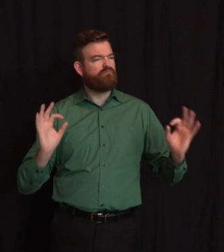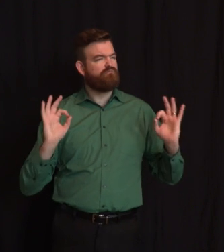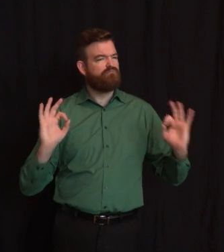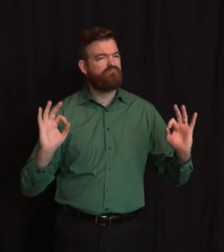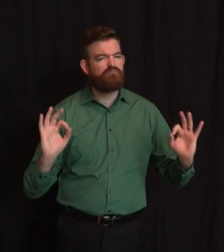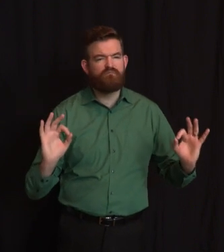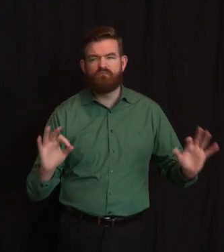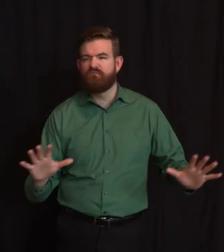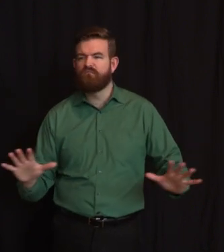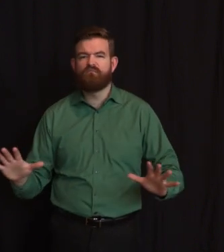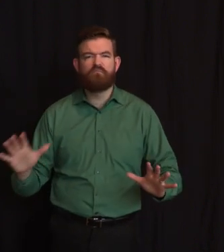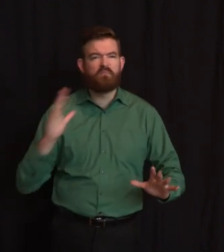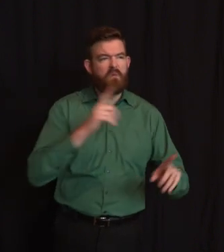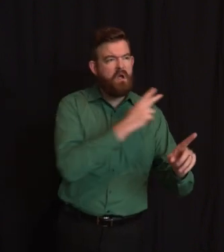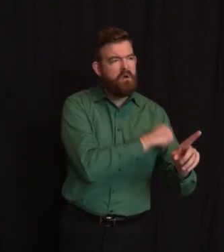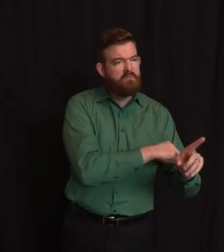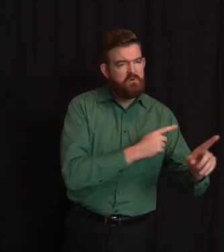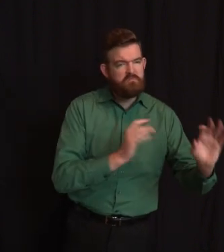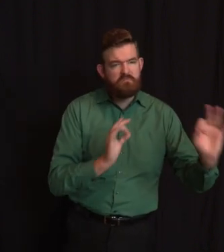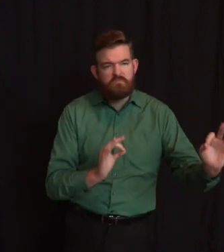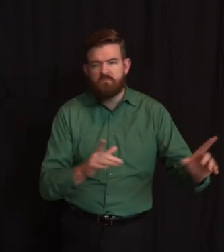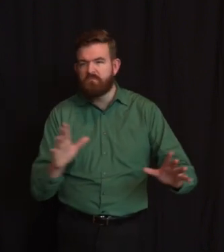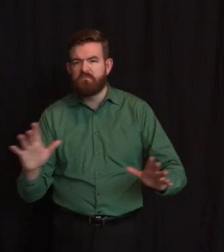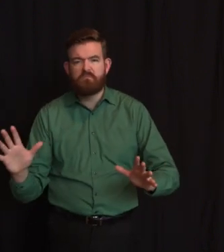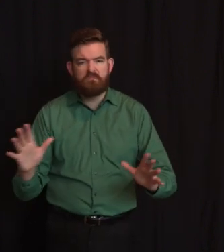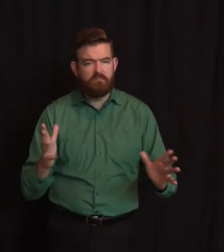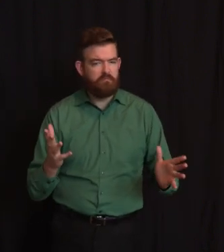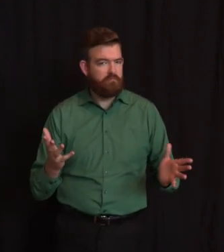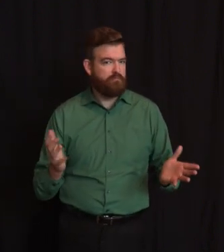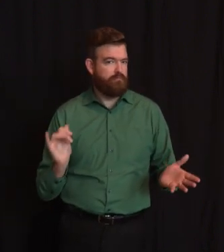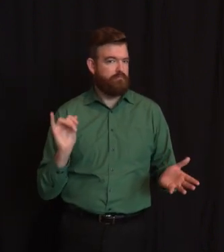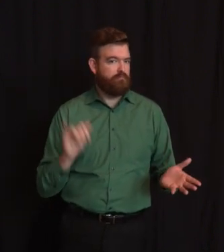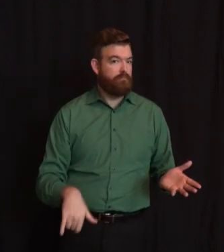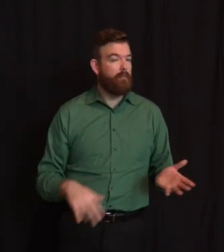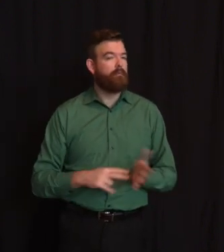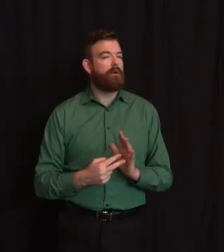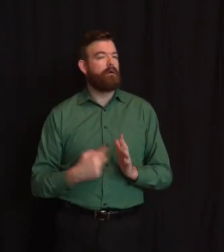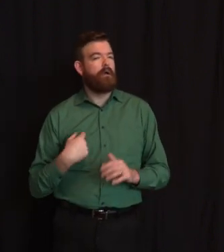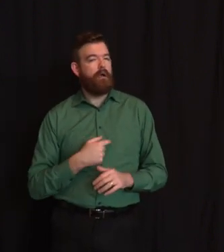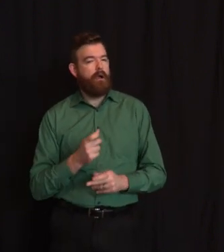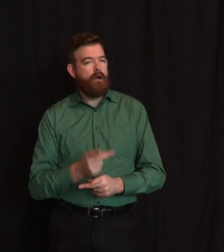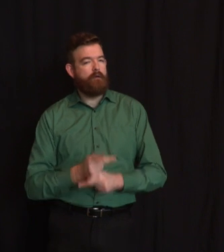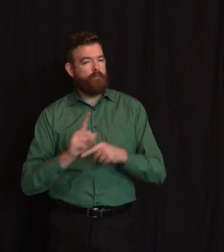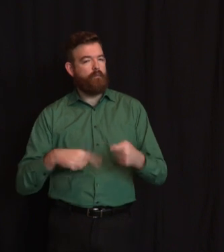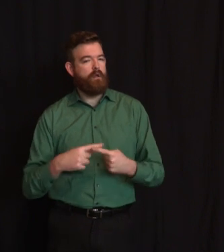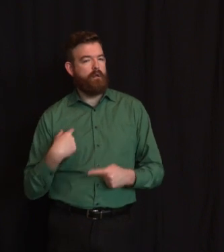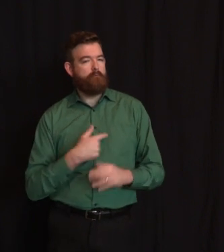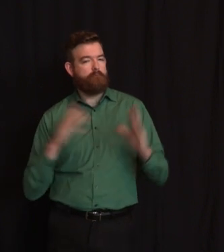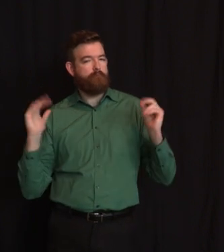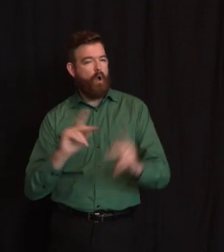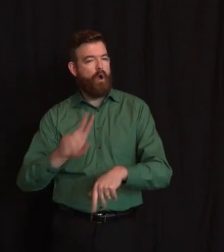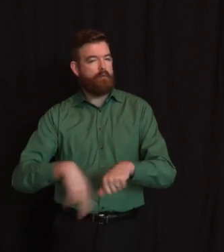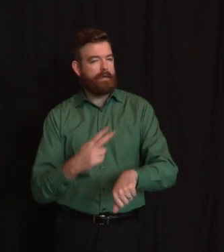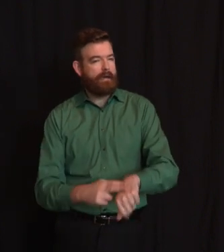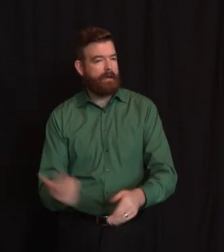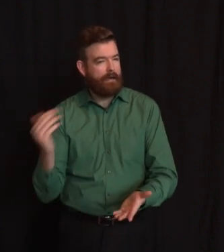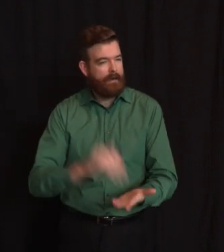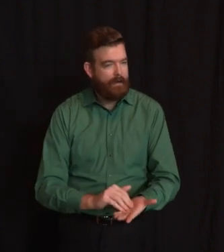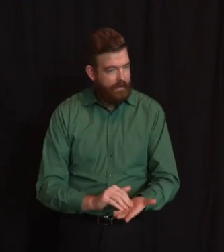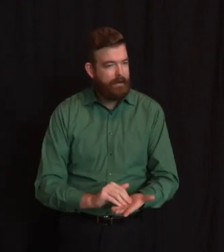an infrastructure that can deal aggressively and quickly with any potential re-ignition. And that's what we are